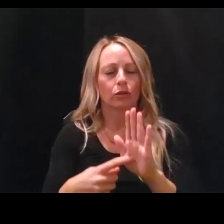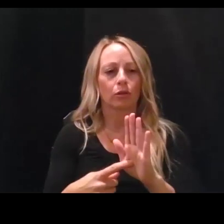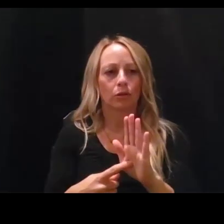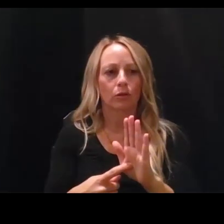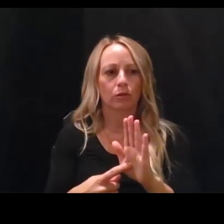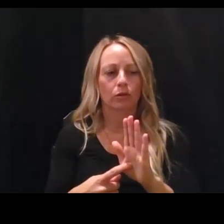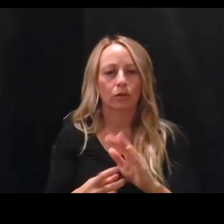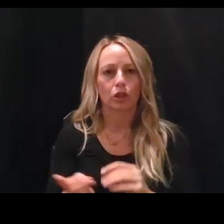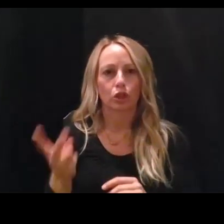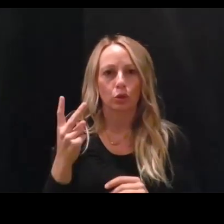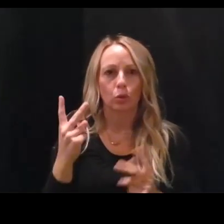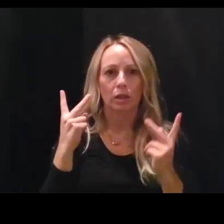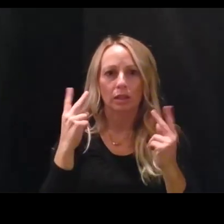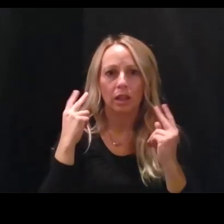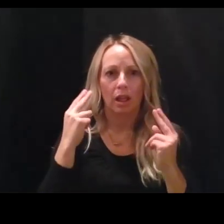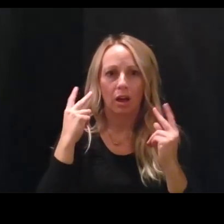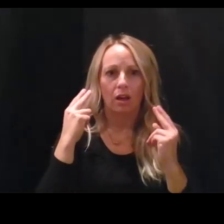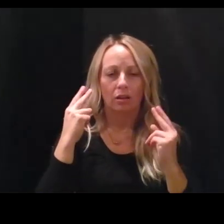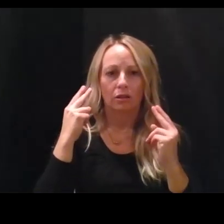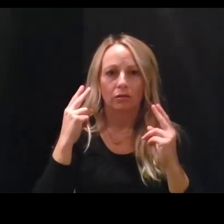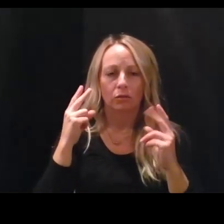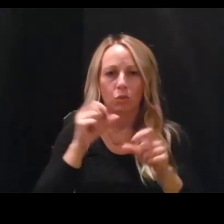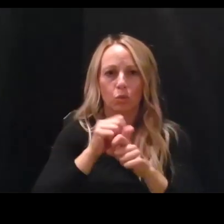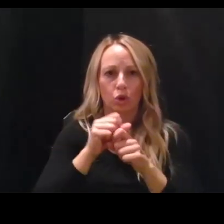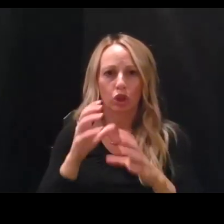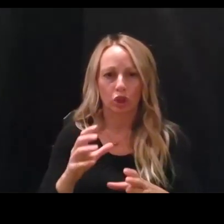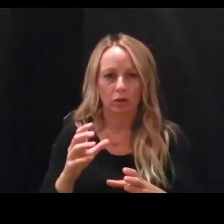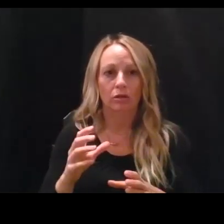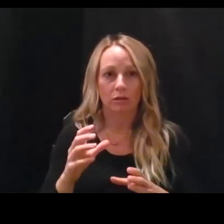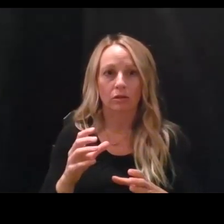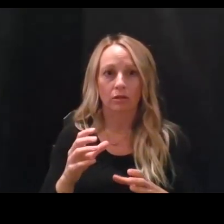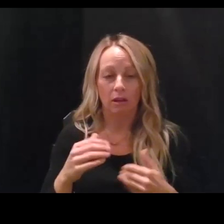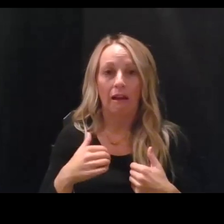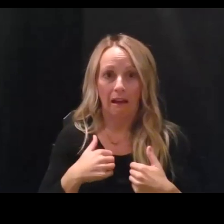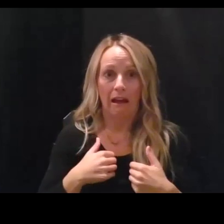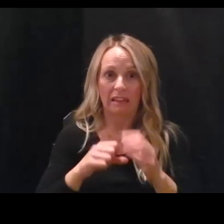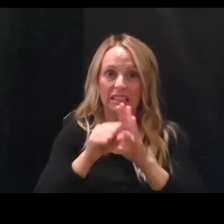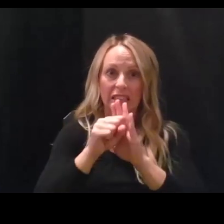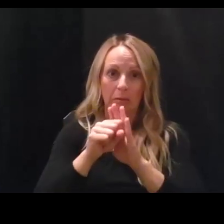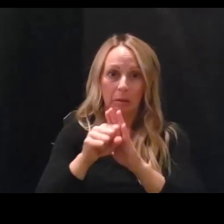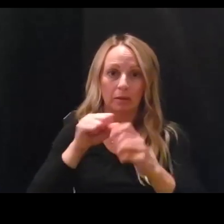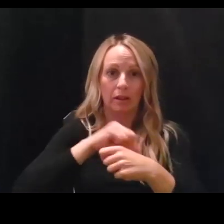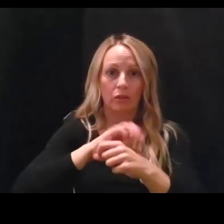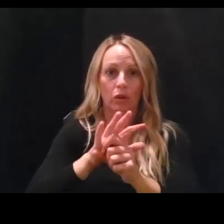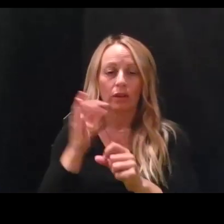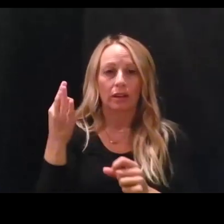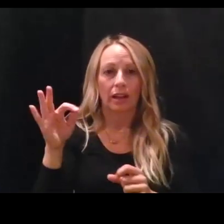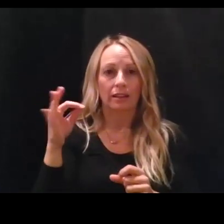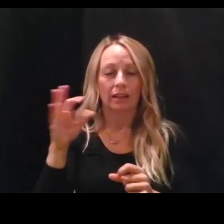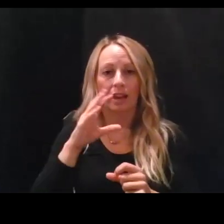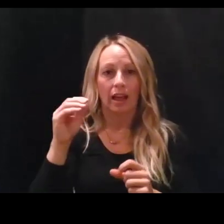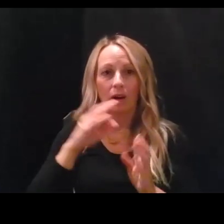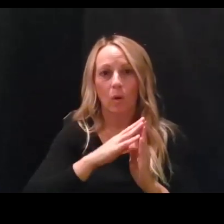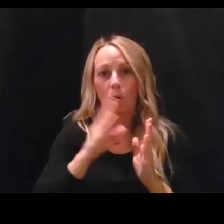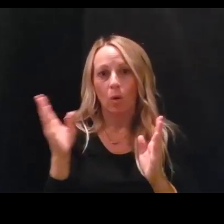salon workers in Springfield, Missouri, who were both symptomatic with COVID-19 and over 14 days